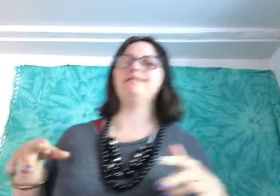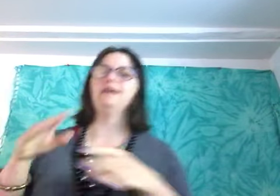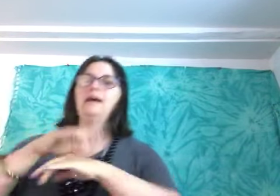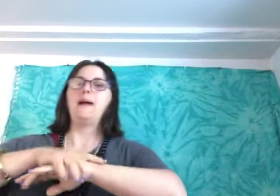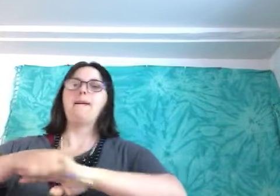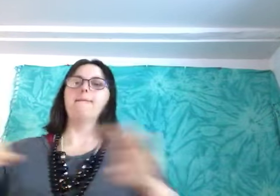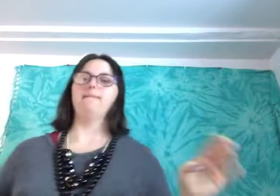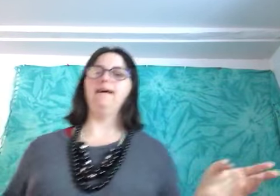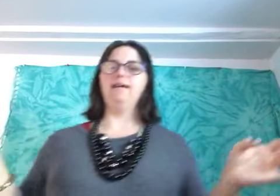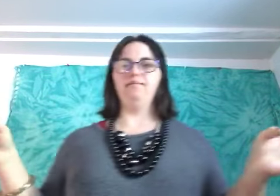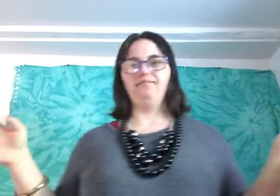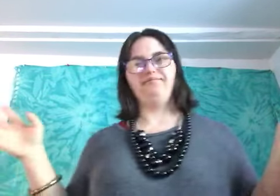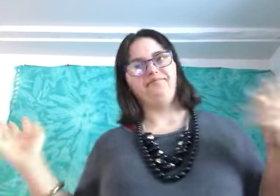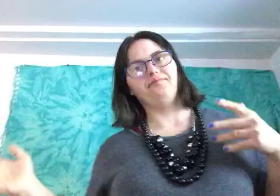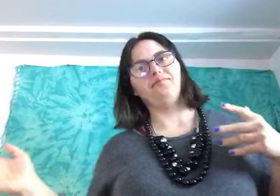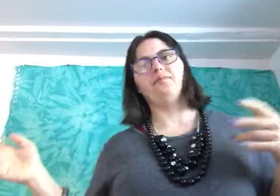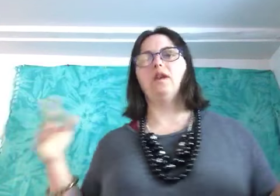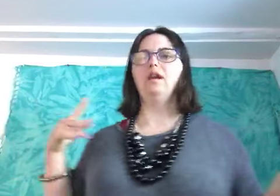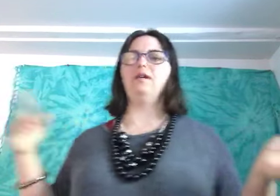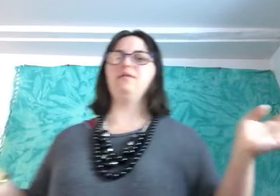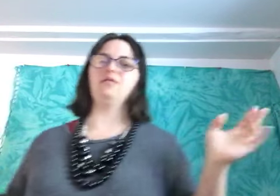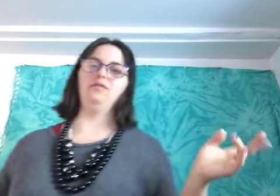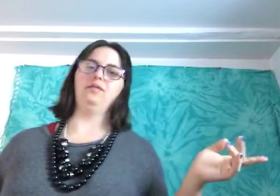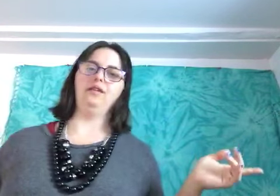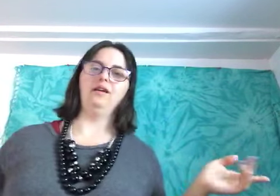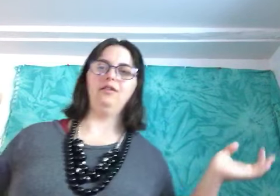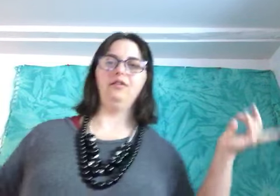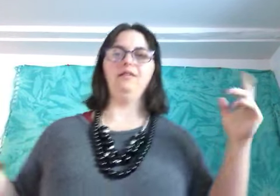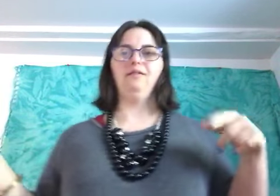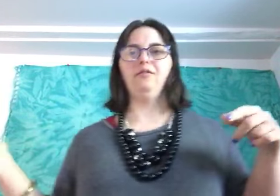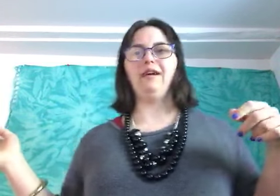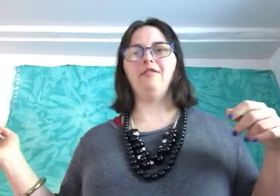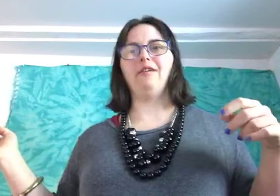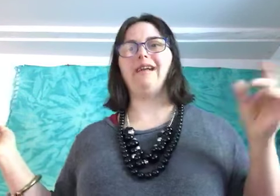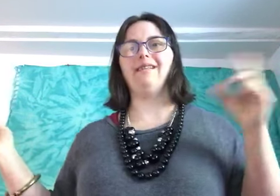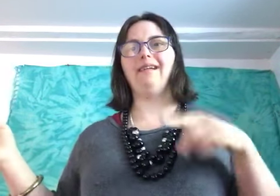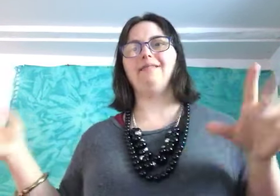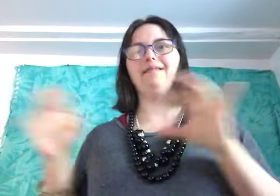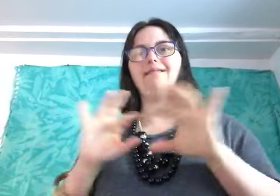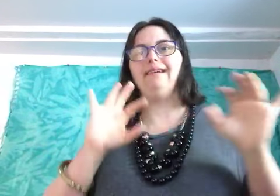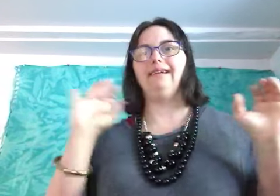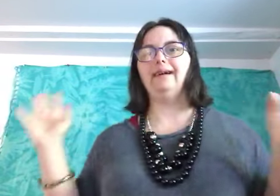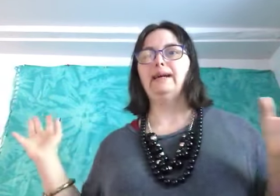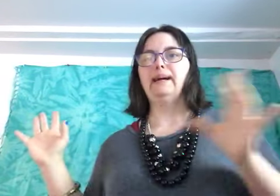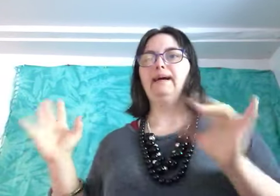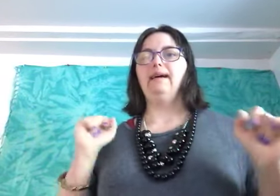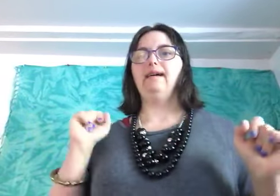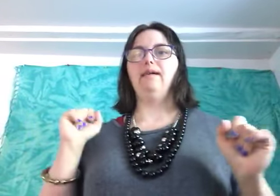uh um so you could look at your analytics and see um